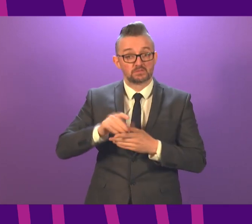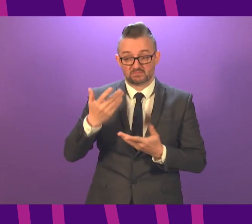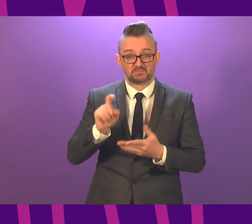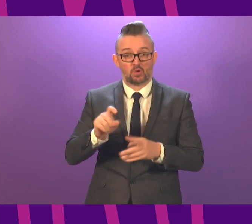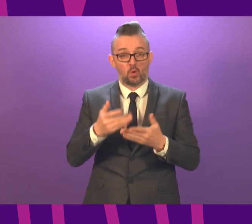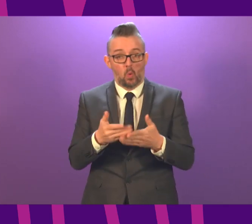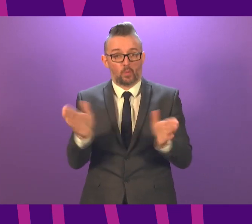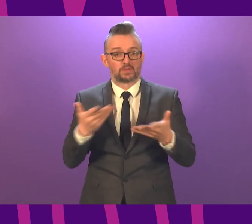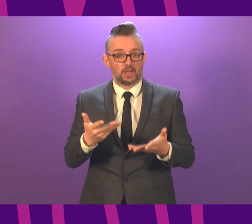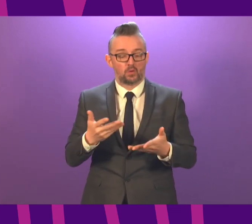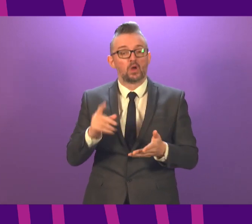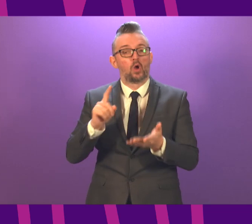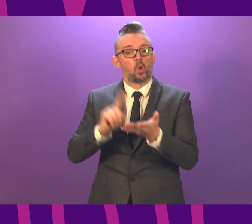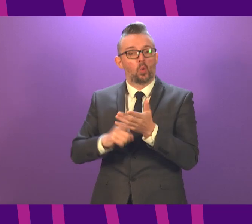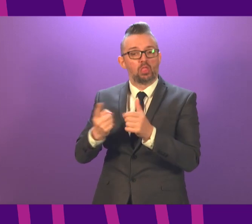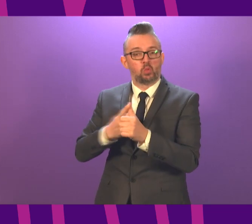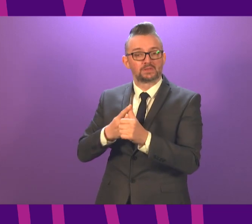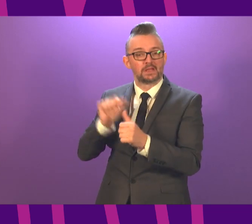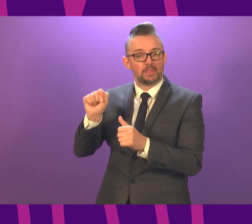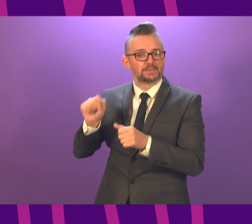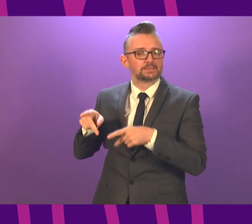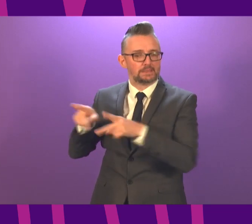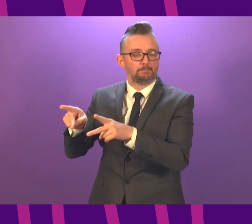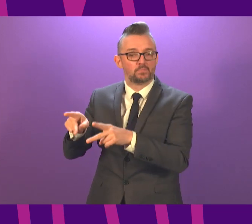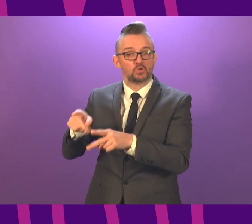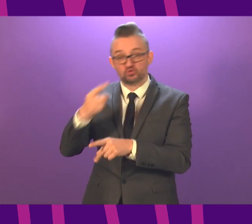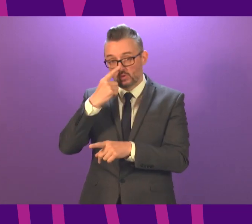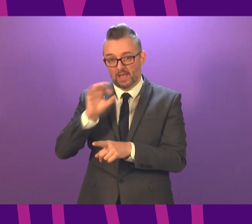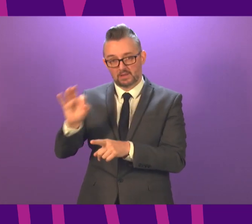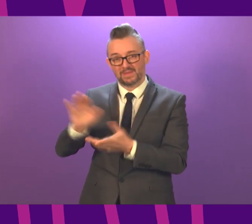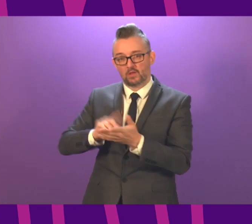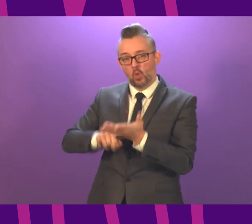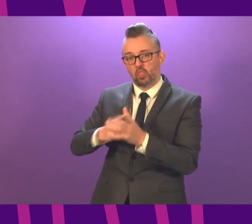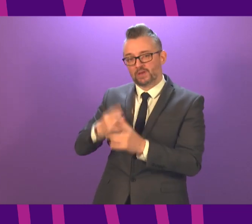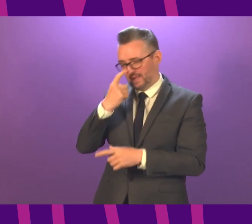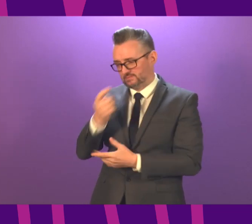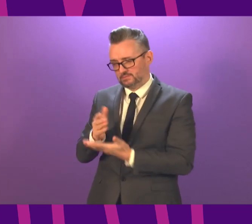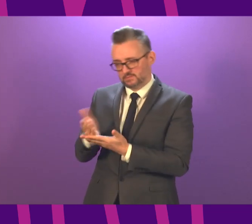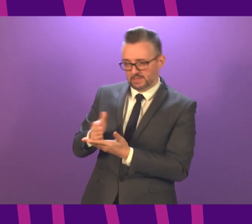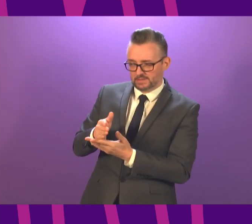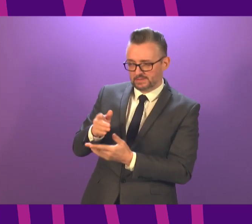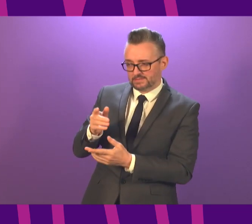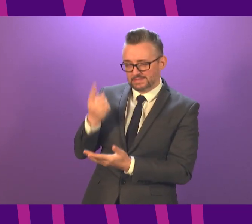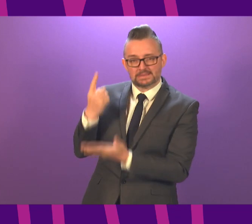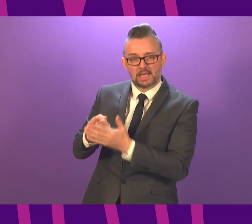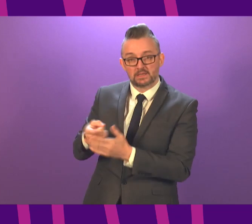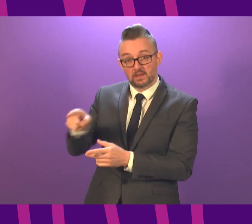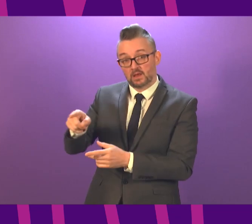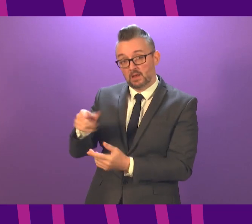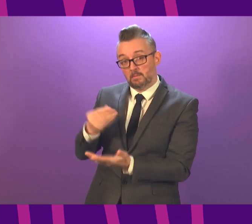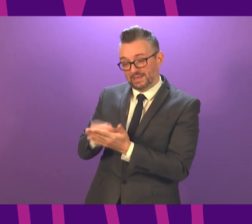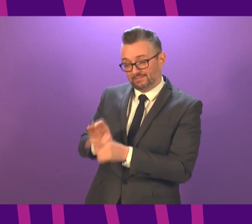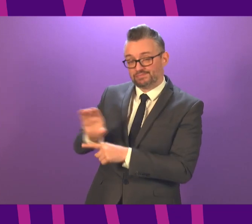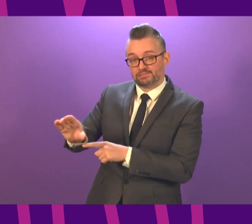is also the Local Authority Discretionary Scheme, which by, as the title would suggest, is discretionary for local authorities to meet the needs of